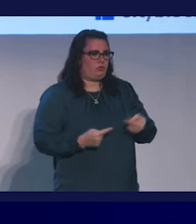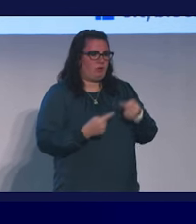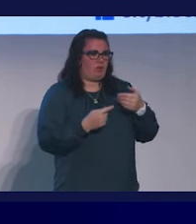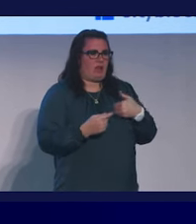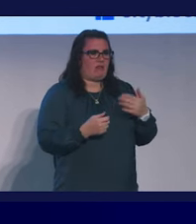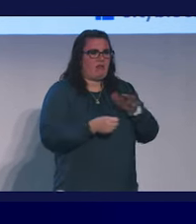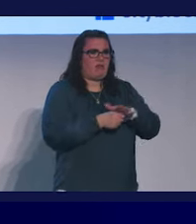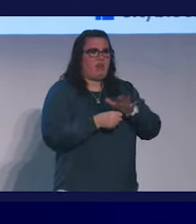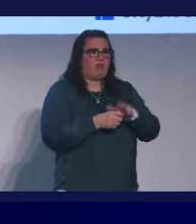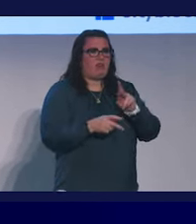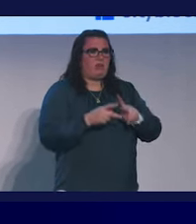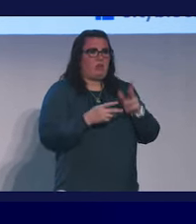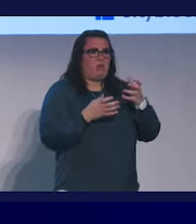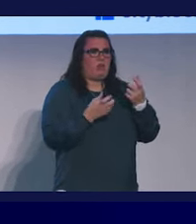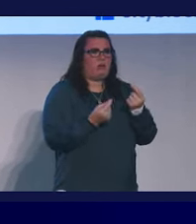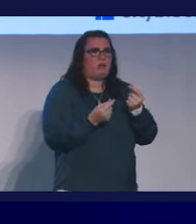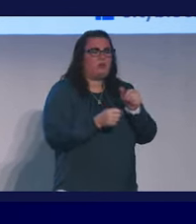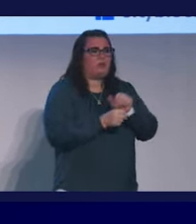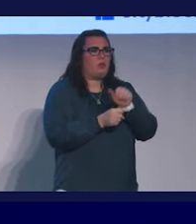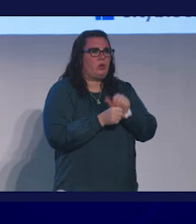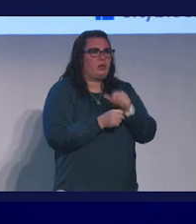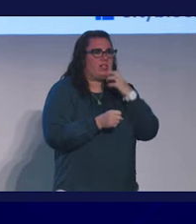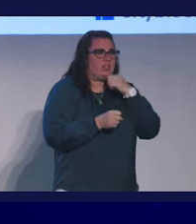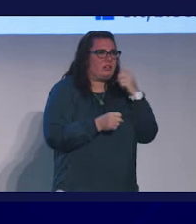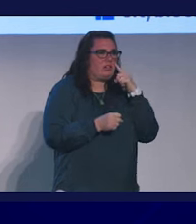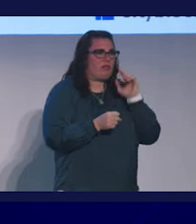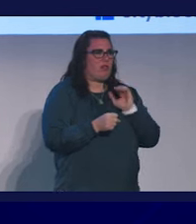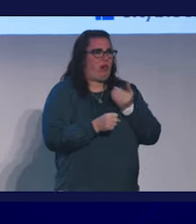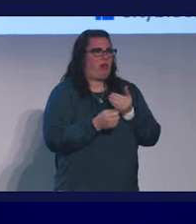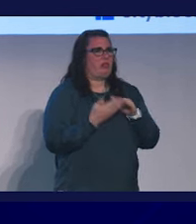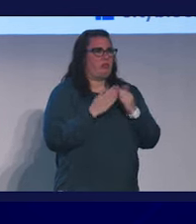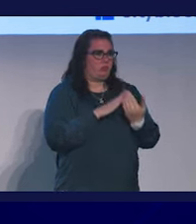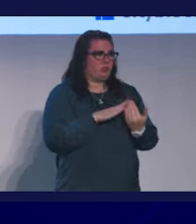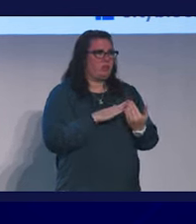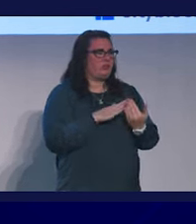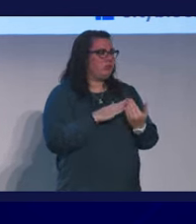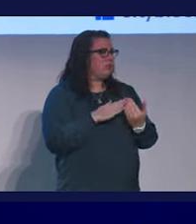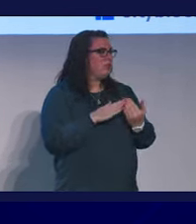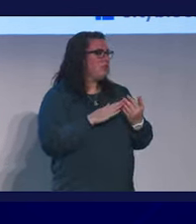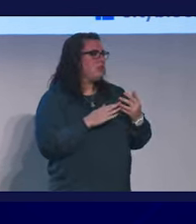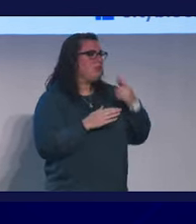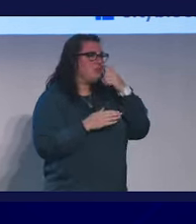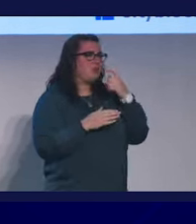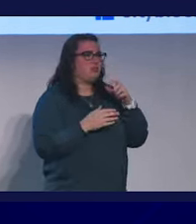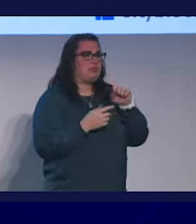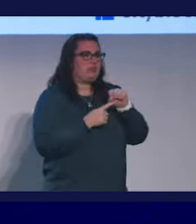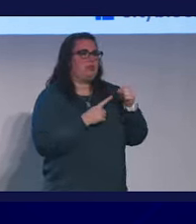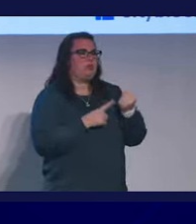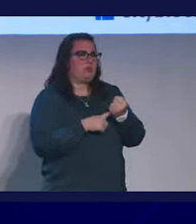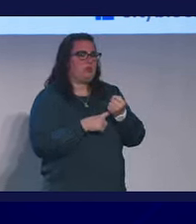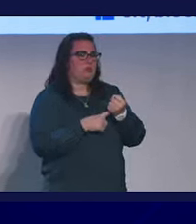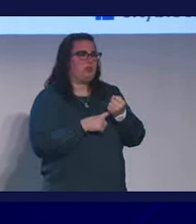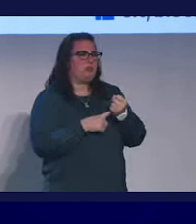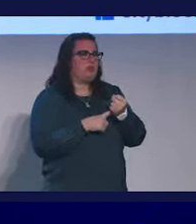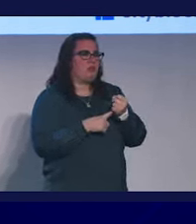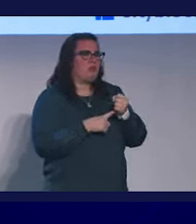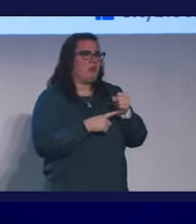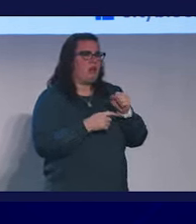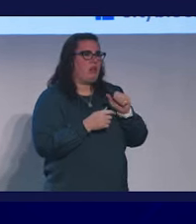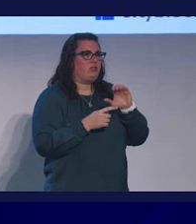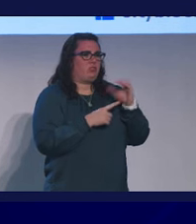enough people who want to do the work of caring for our communities. And it's because of the circumstances in which they operate.